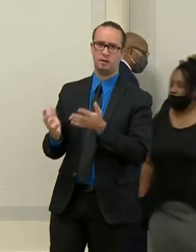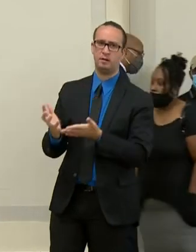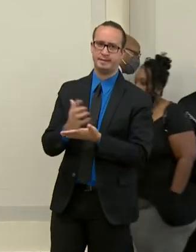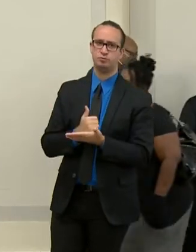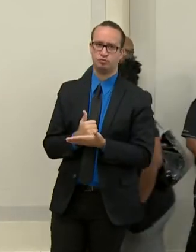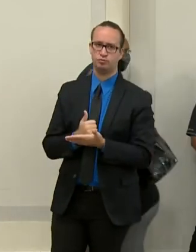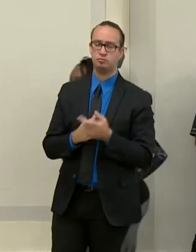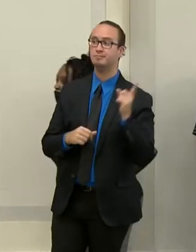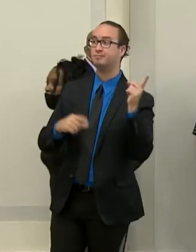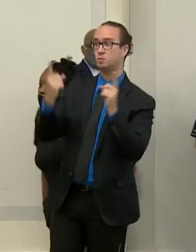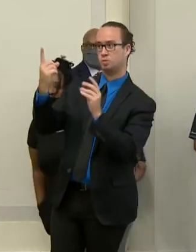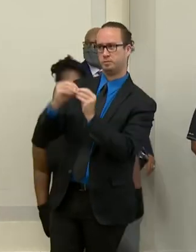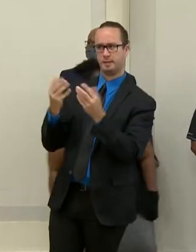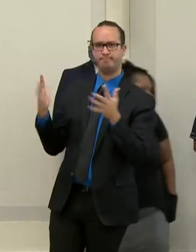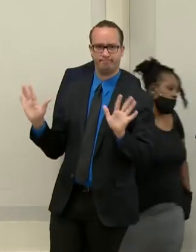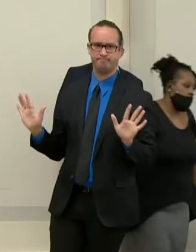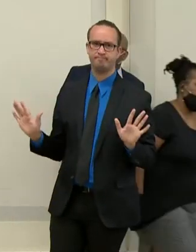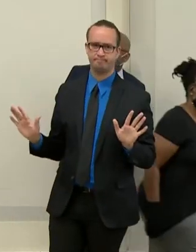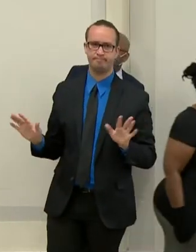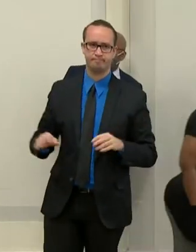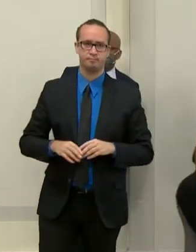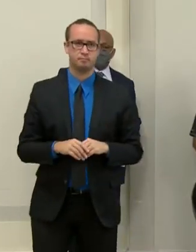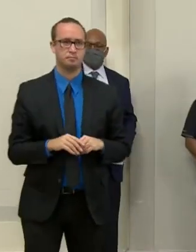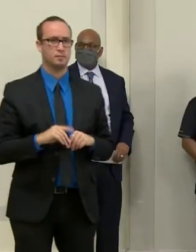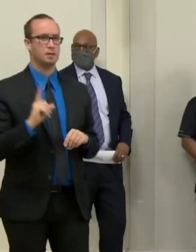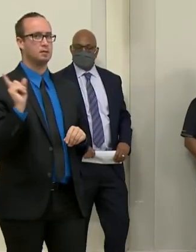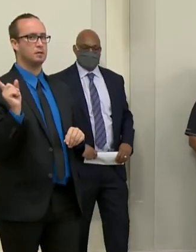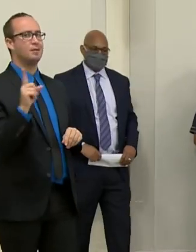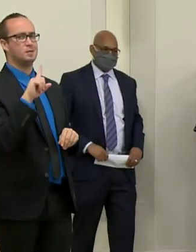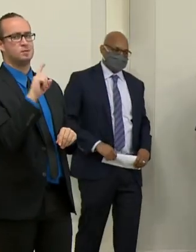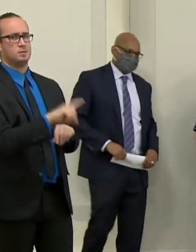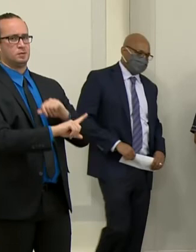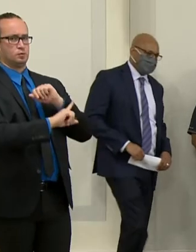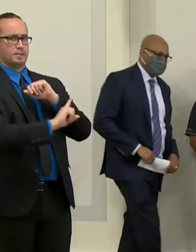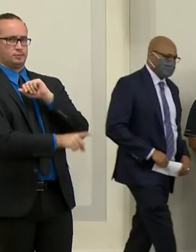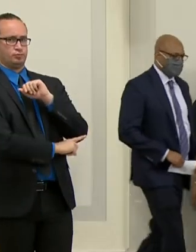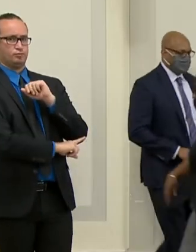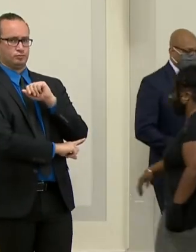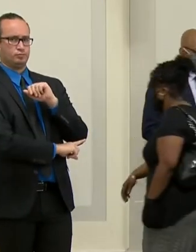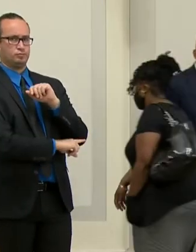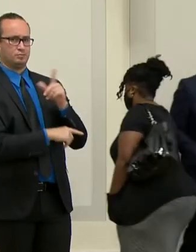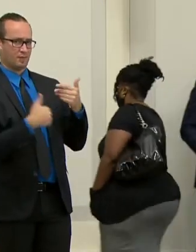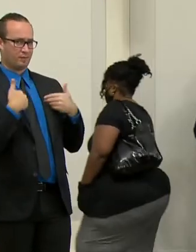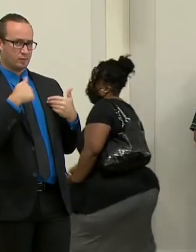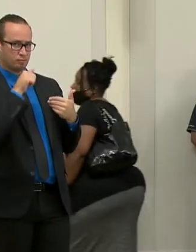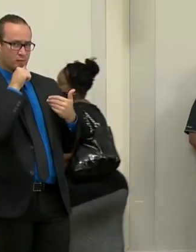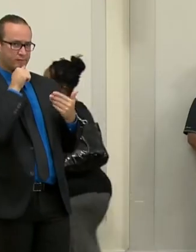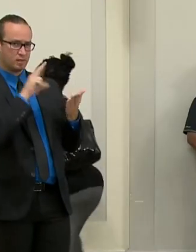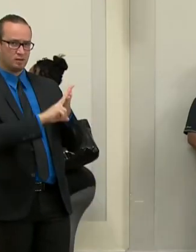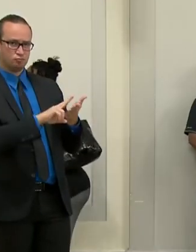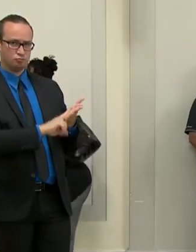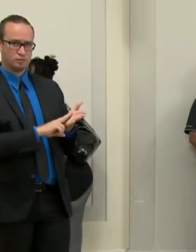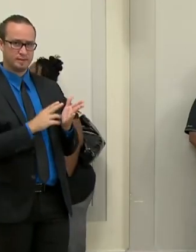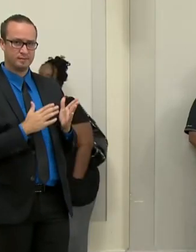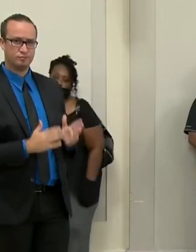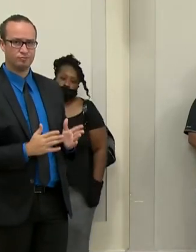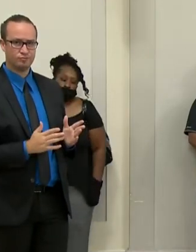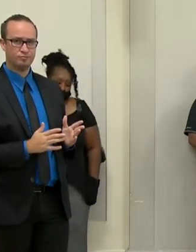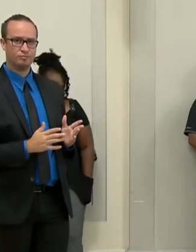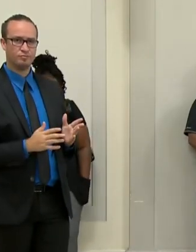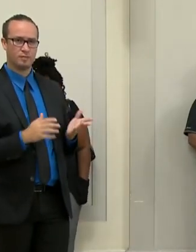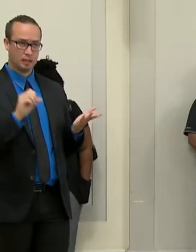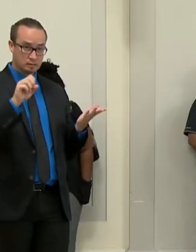one more question on the trash. So you mentioned that there are private contractors that are being brought on in September and October. Am I correct?